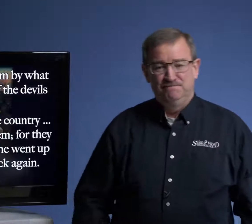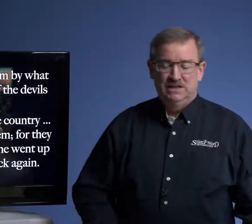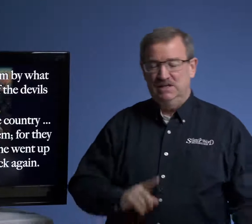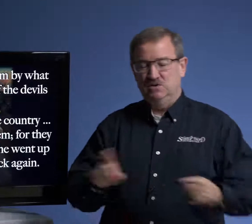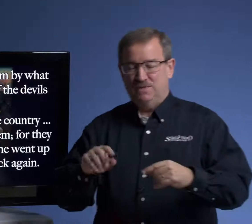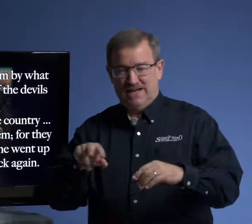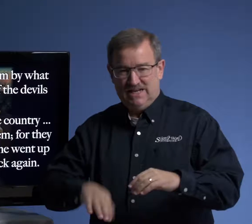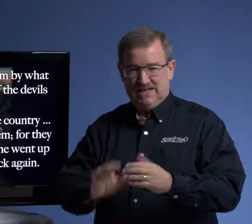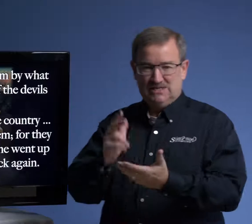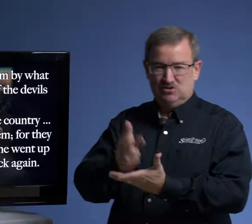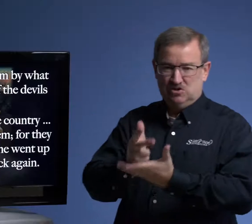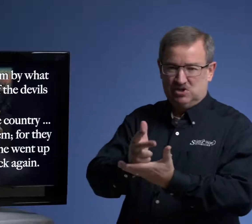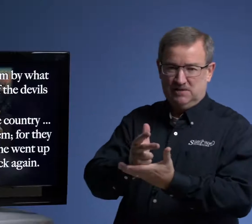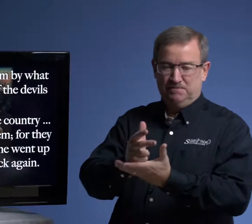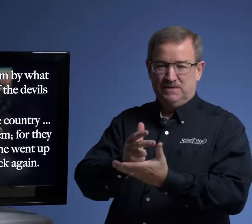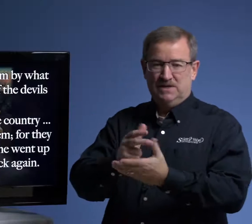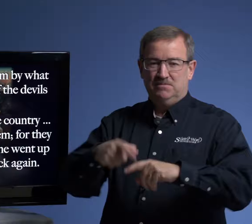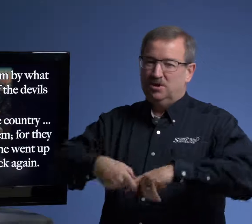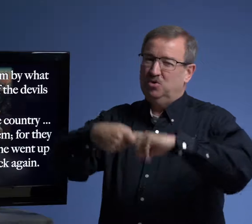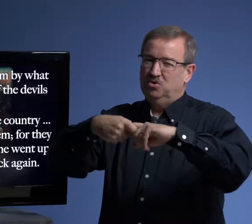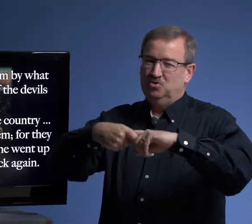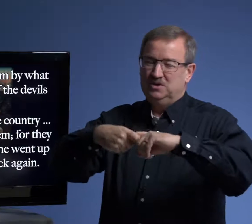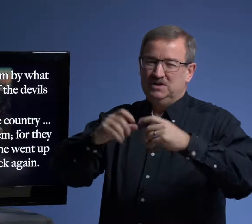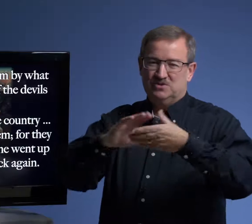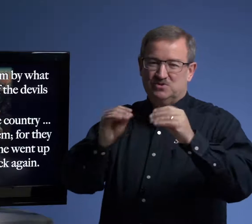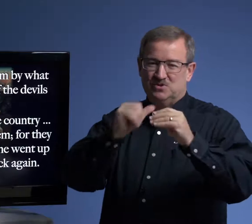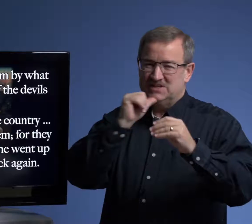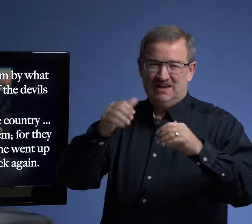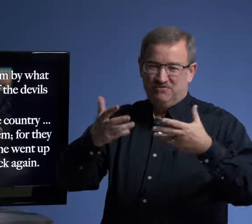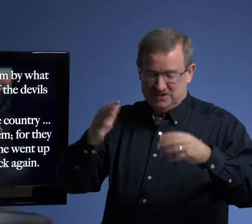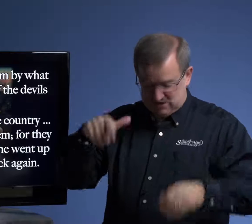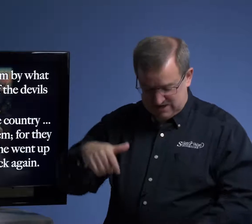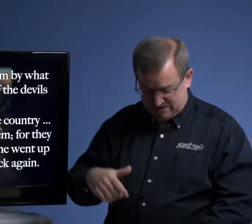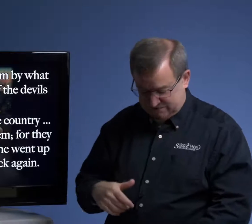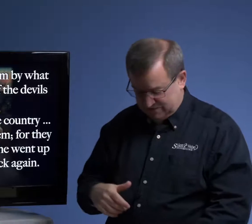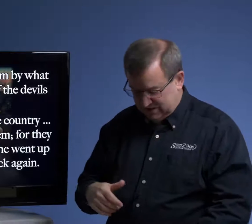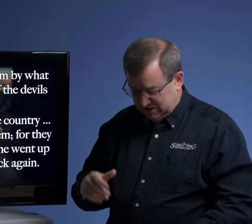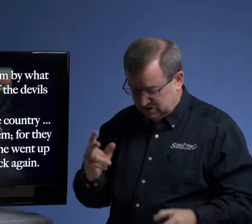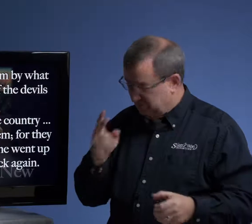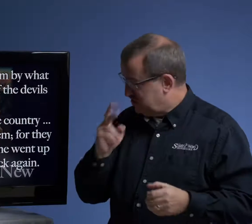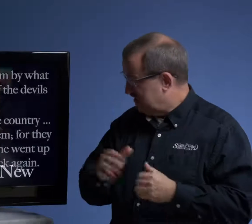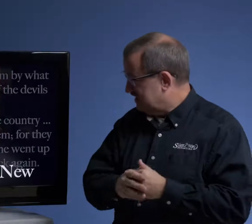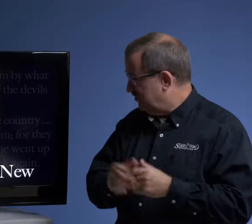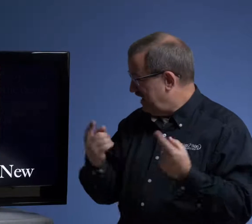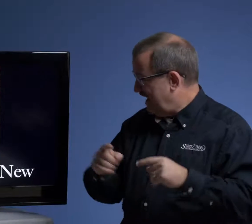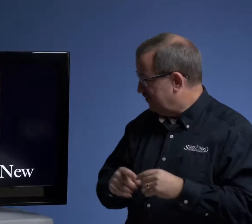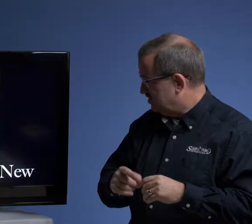He goes back and he gets into the ship, but hold the story is not finished yet. So I want you to see what happens.